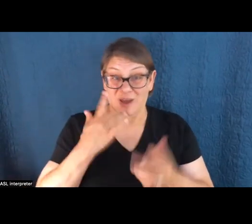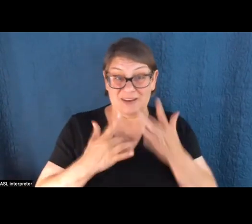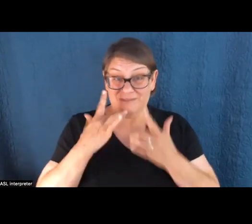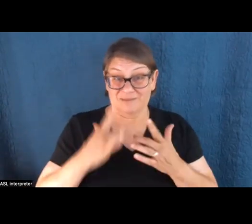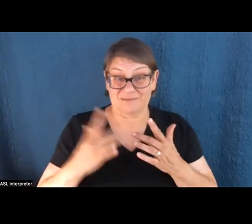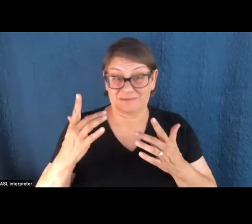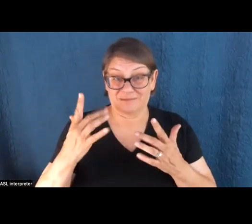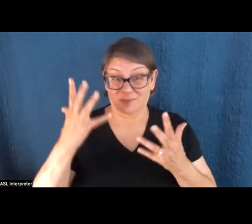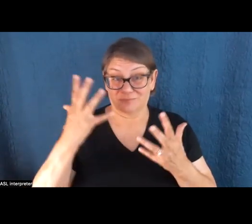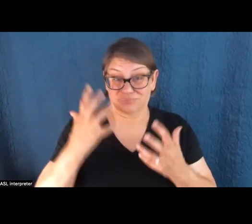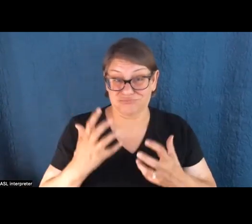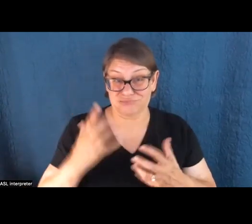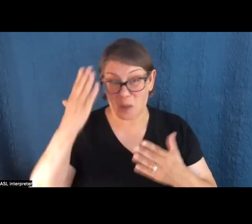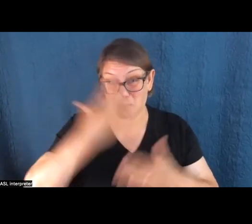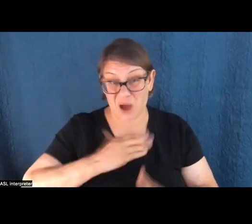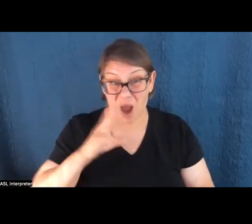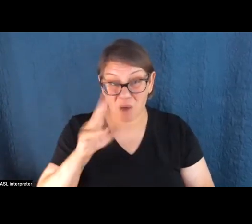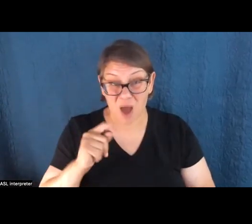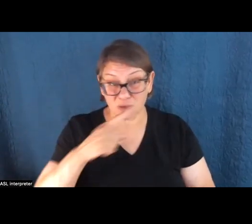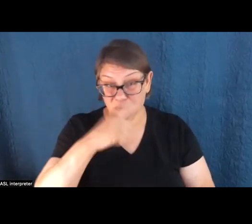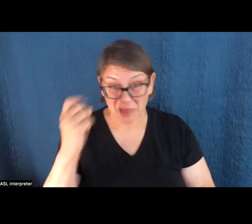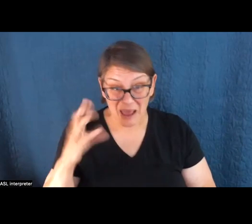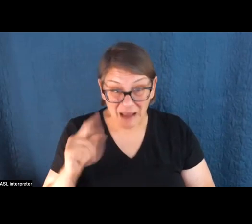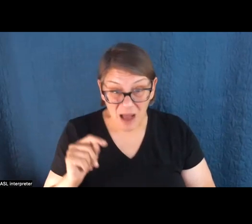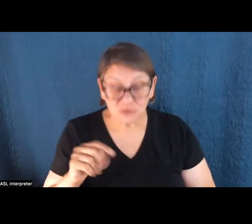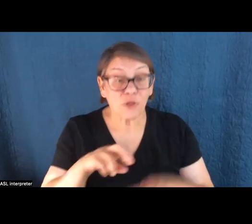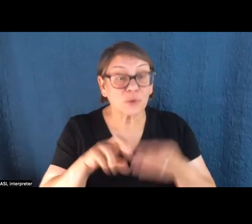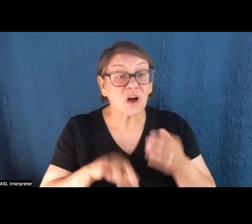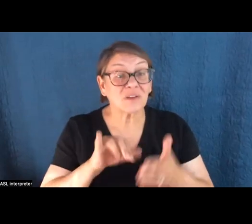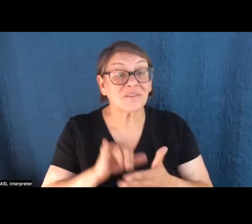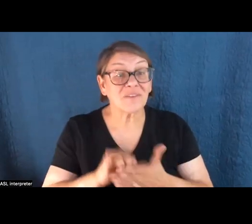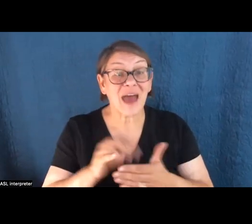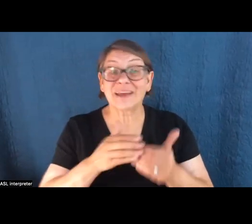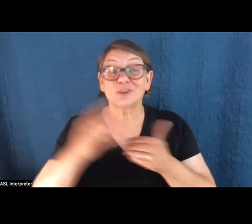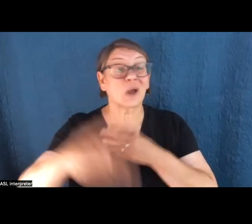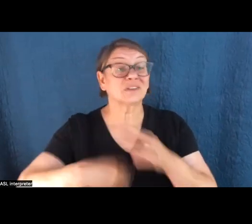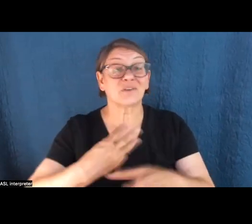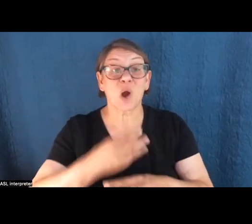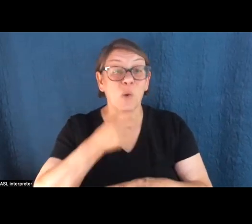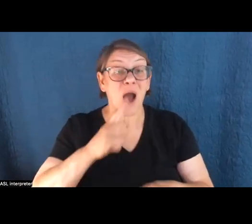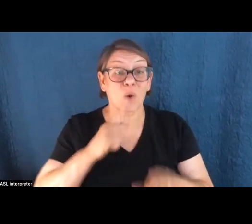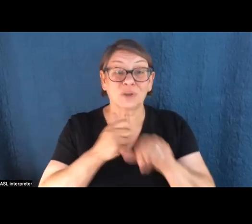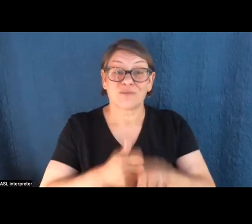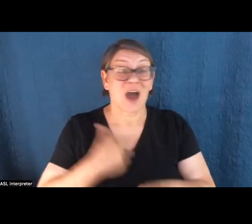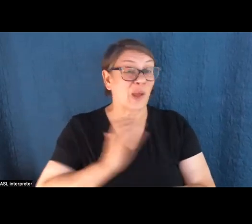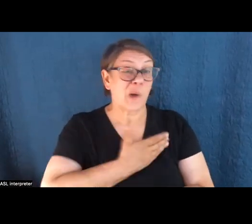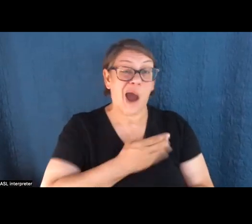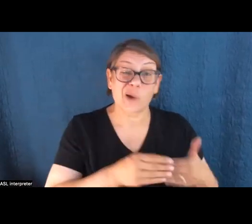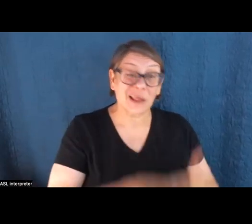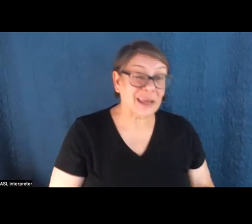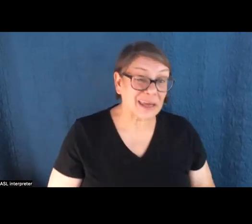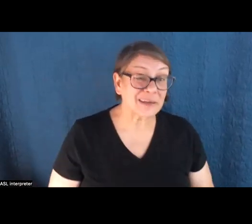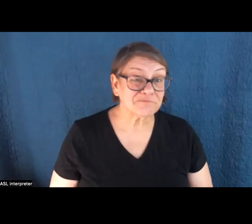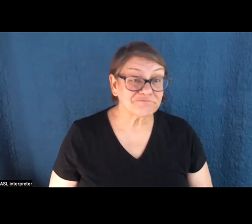losses, or electricity just gets crazy expensive, the result of that is going to be that the rest of the world is not going to want to follow our lead and with good